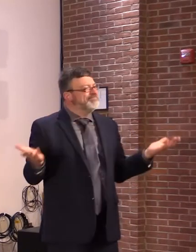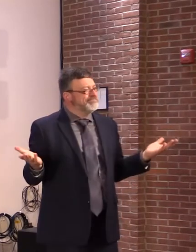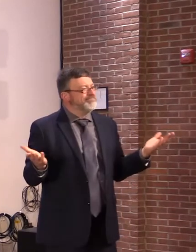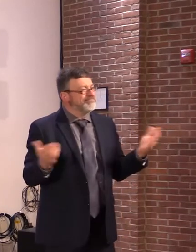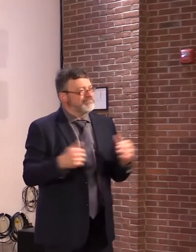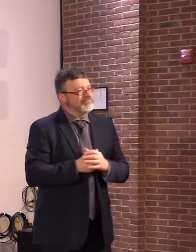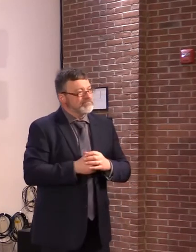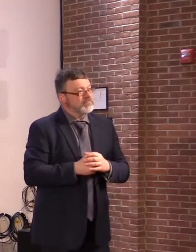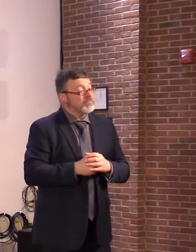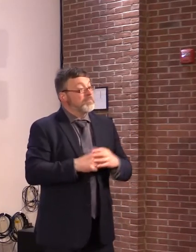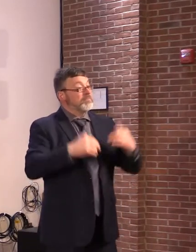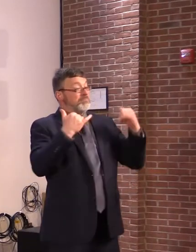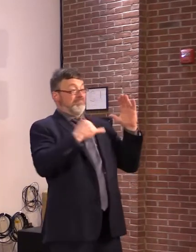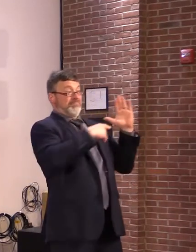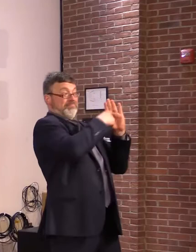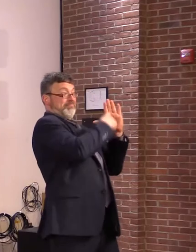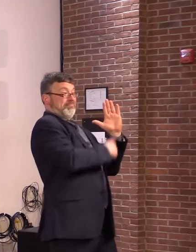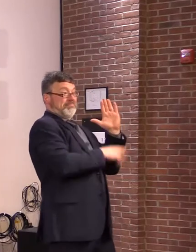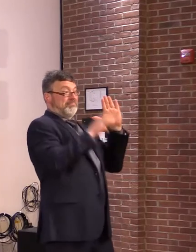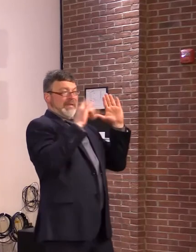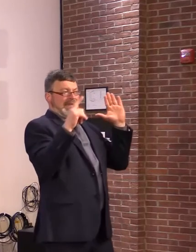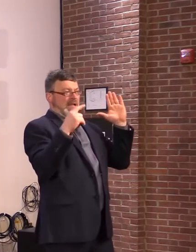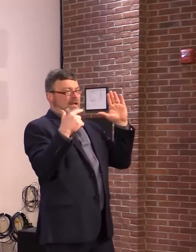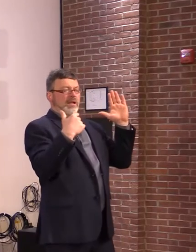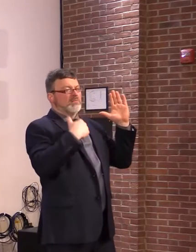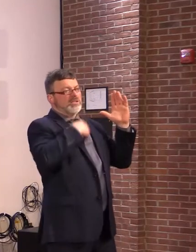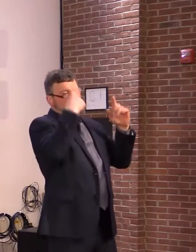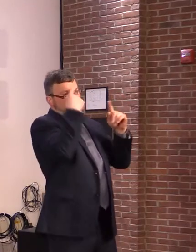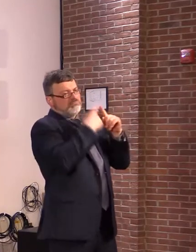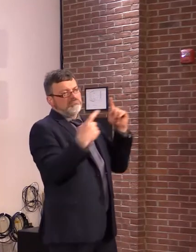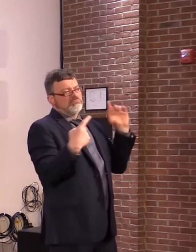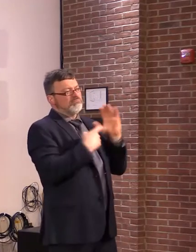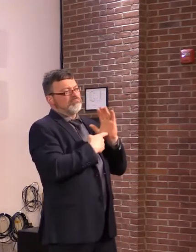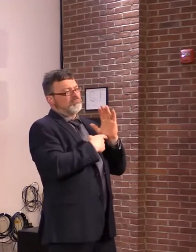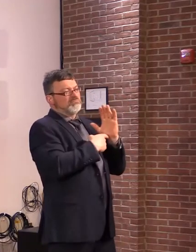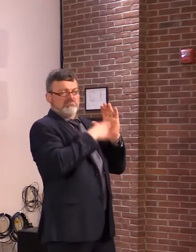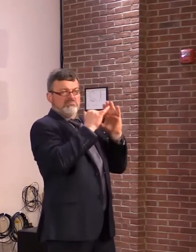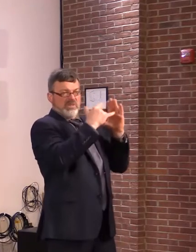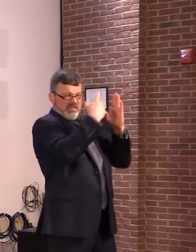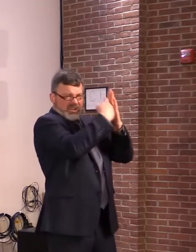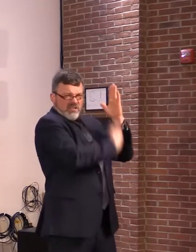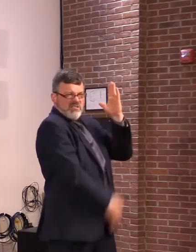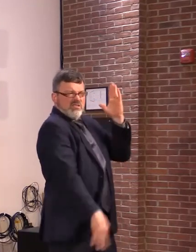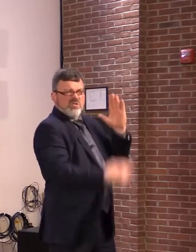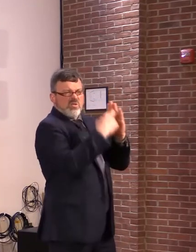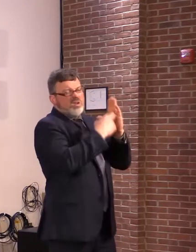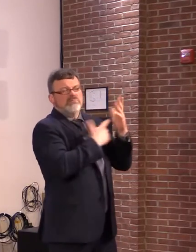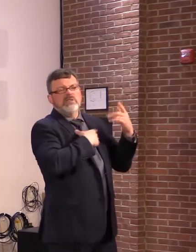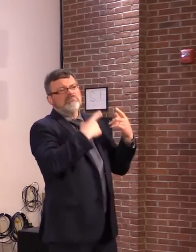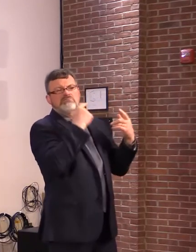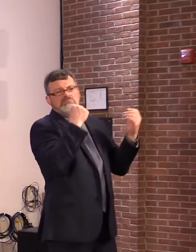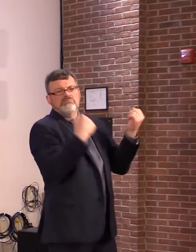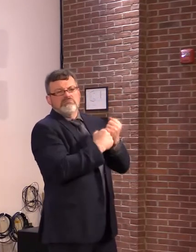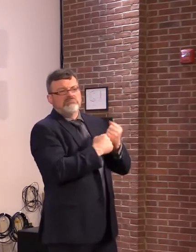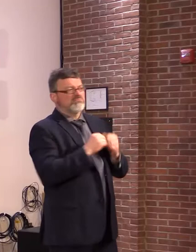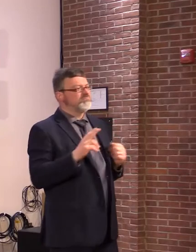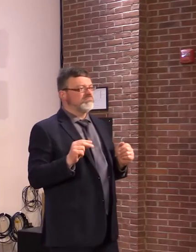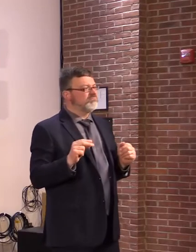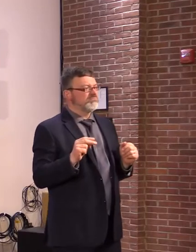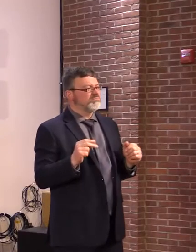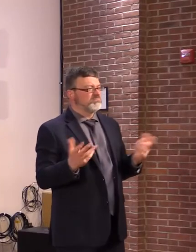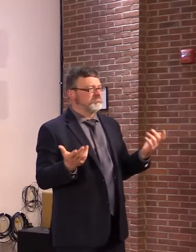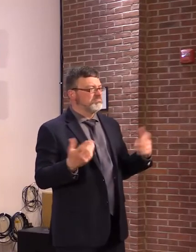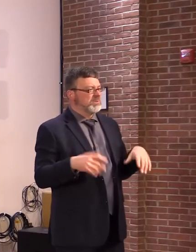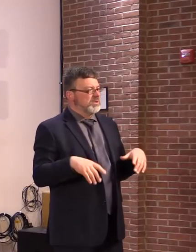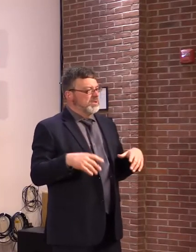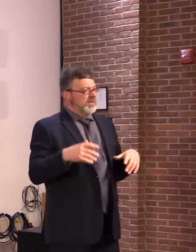does just that. Puts up more roadblocks, creates more bottlenecks, and furthers our housing crisis.